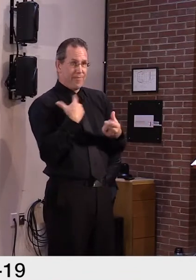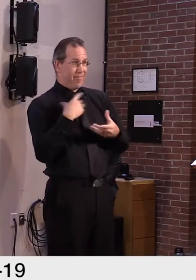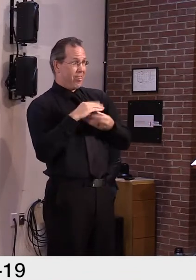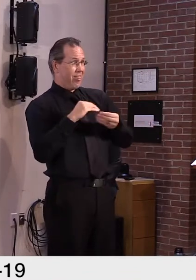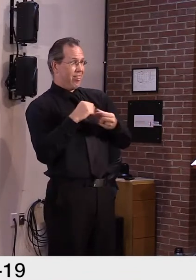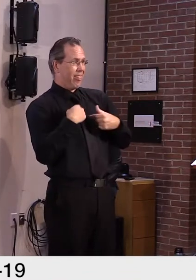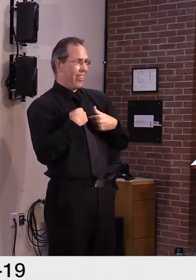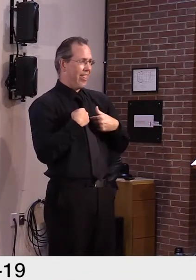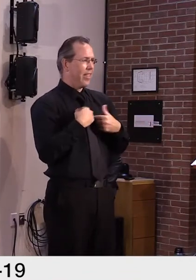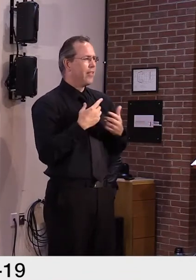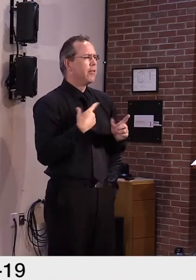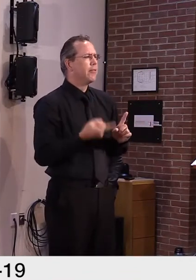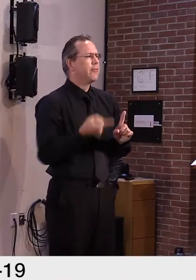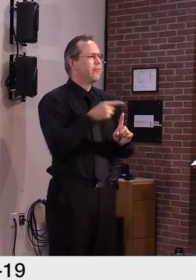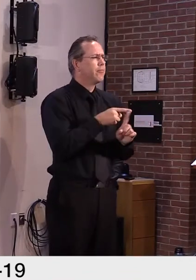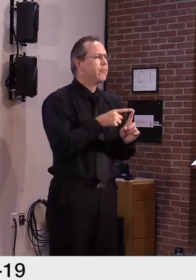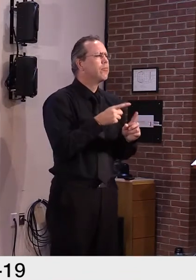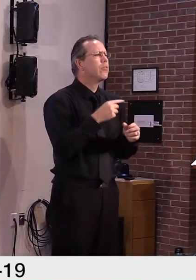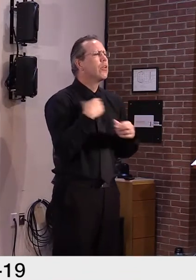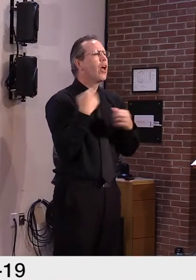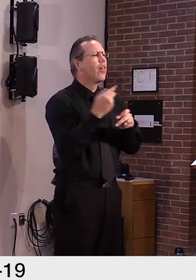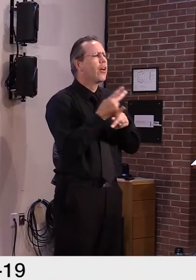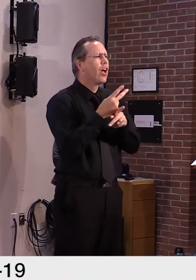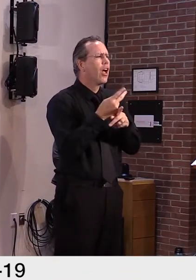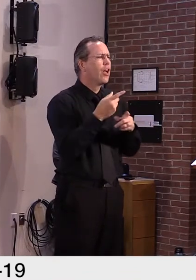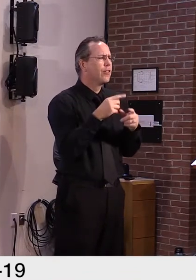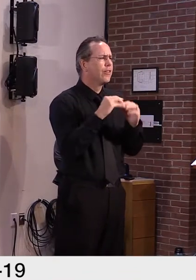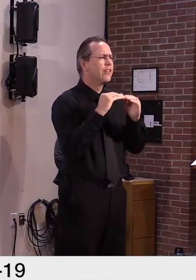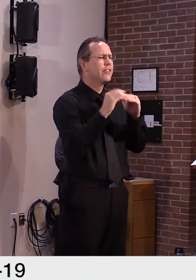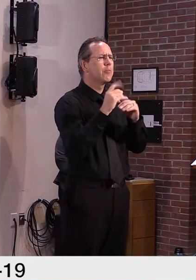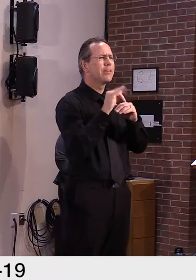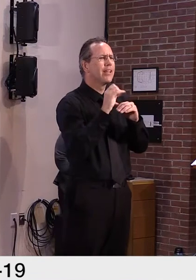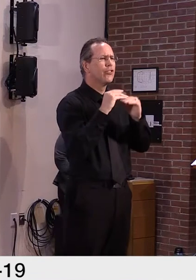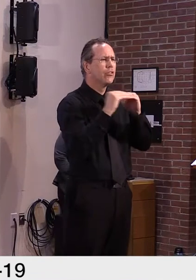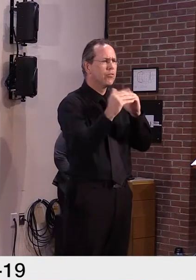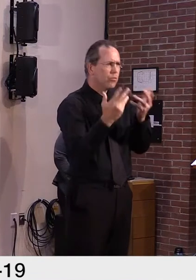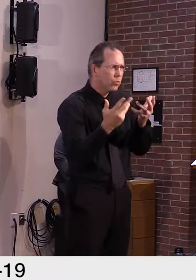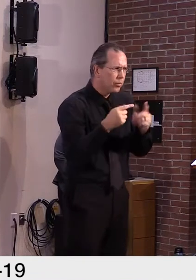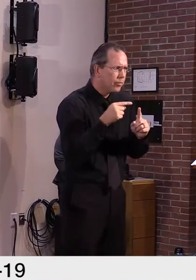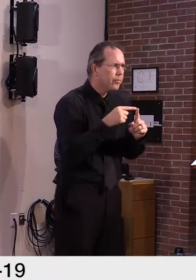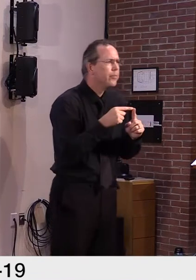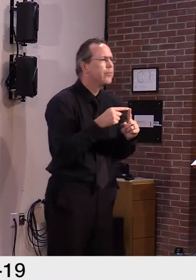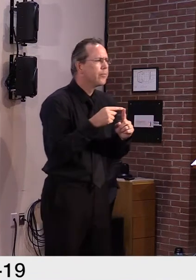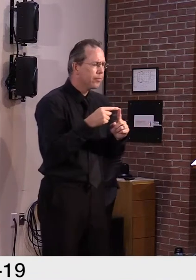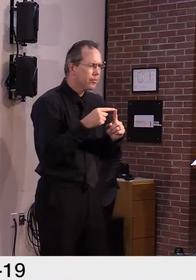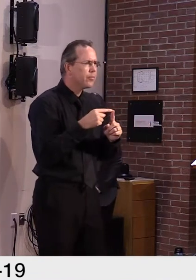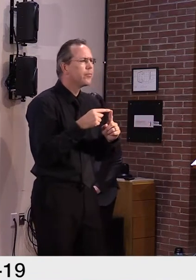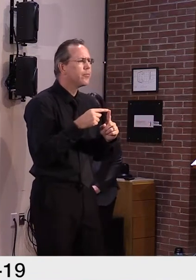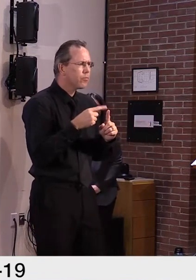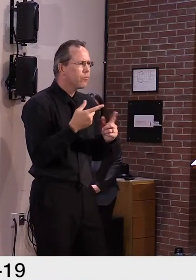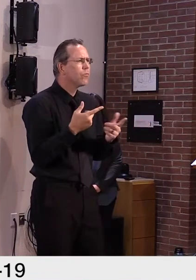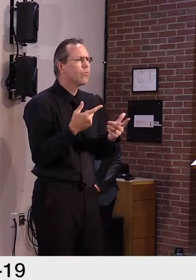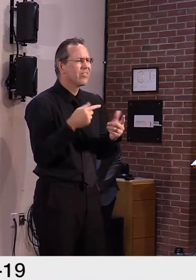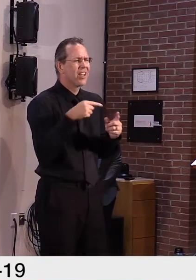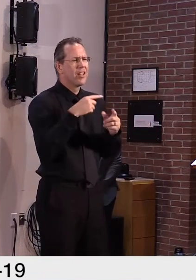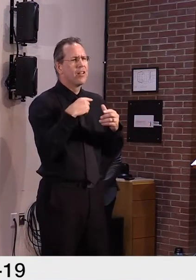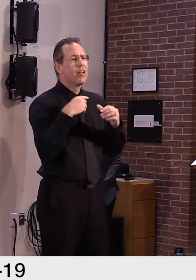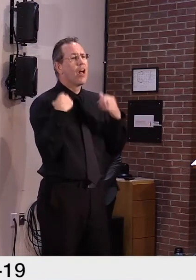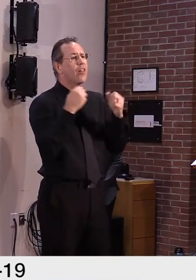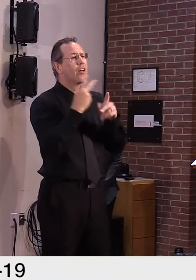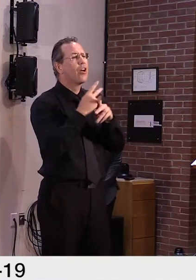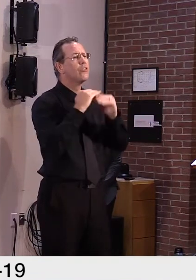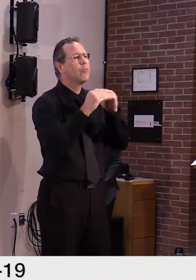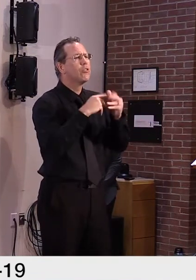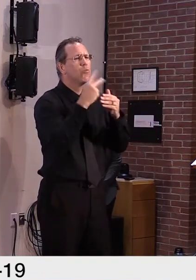program. As you remember, that program was $275